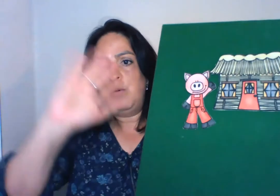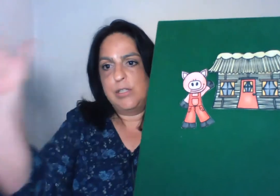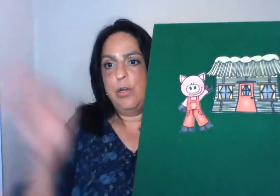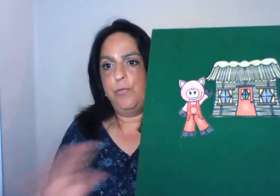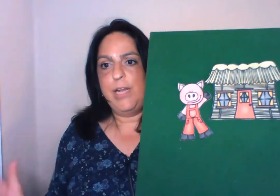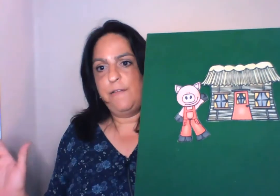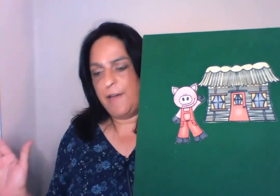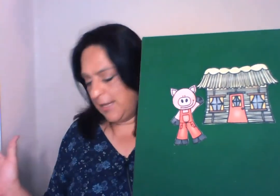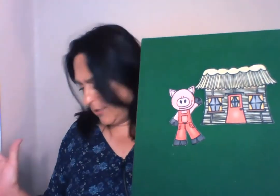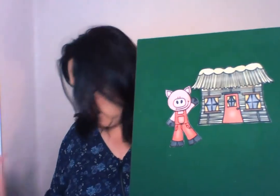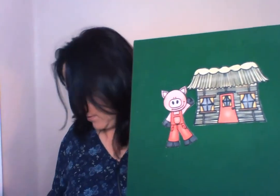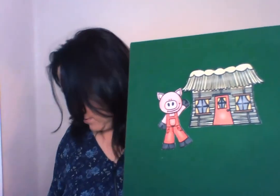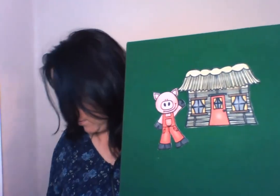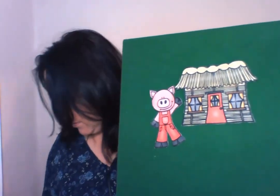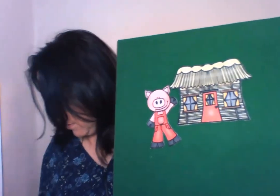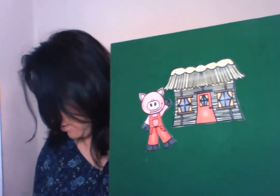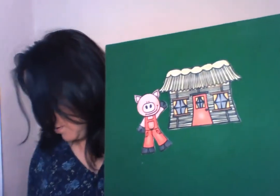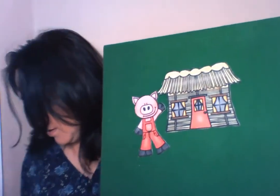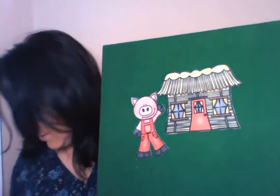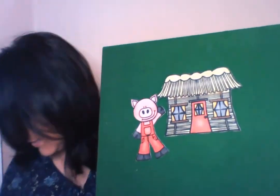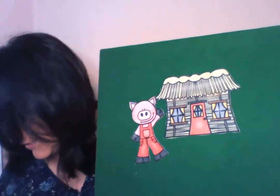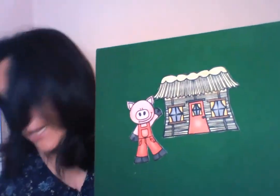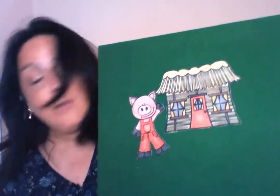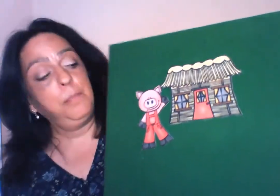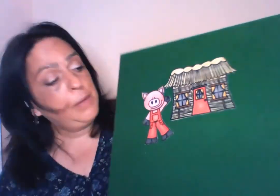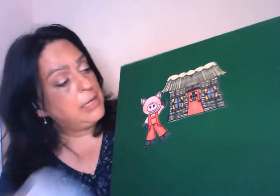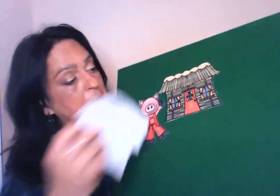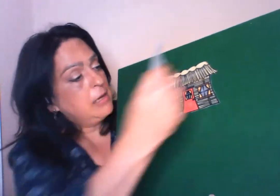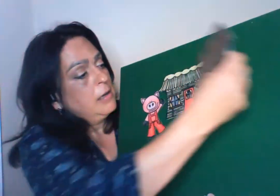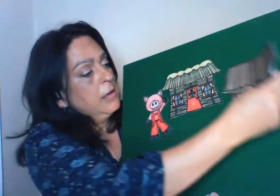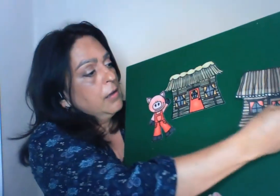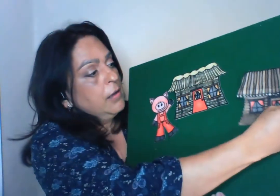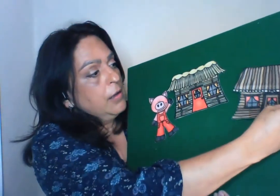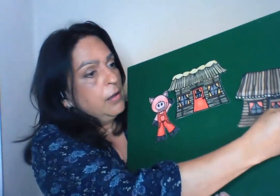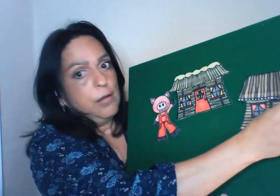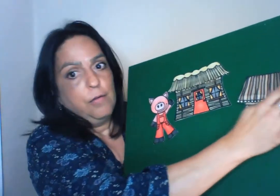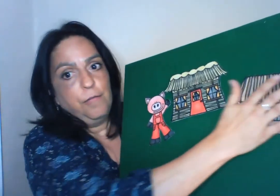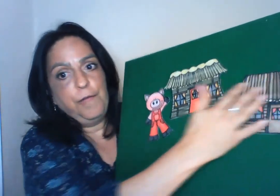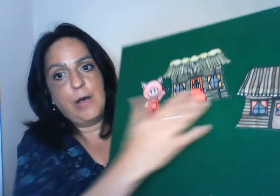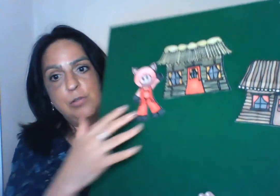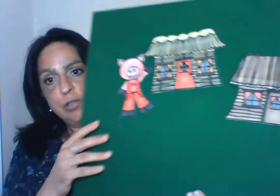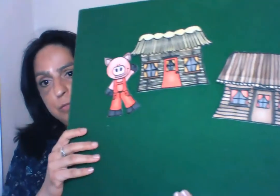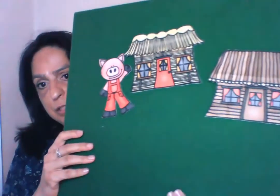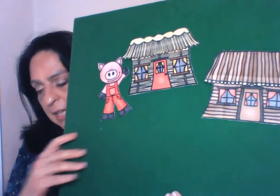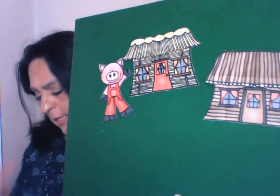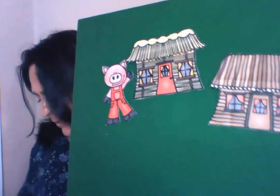he was done really fast. The second piggy found some sticks.